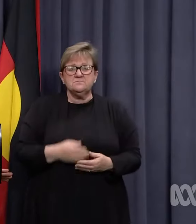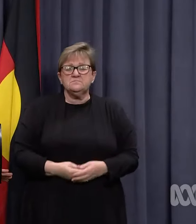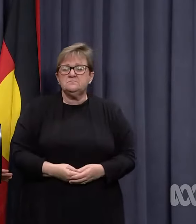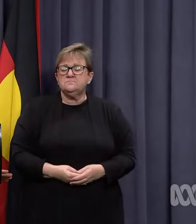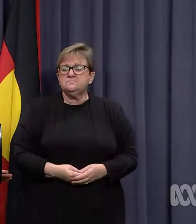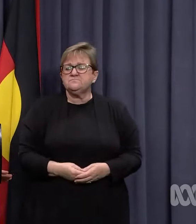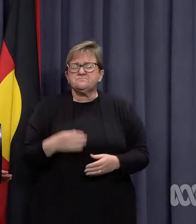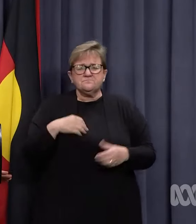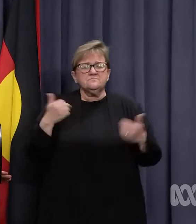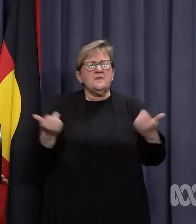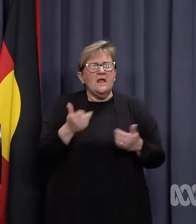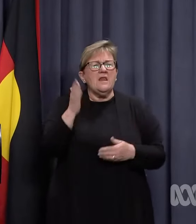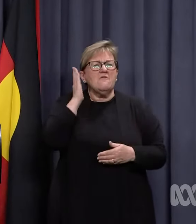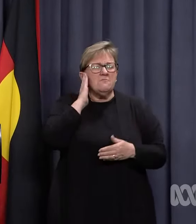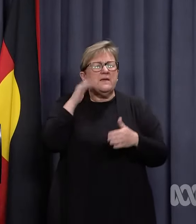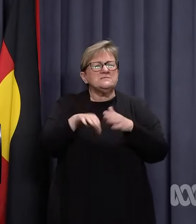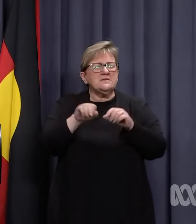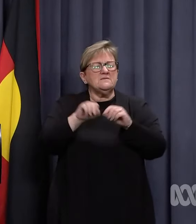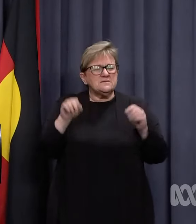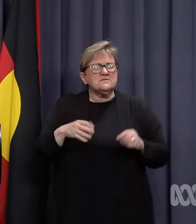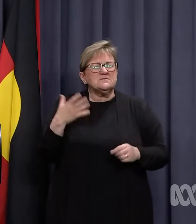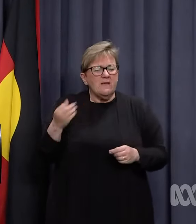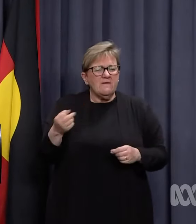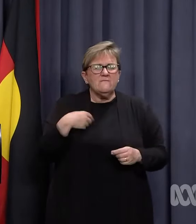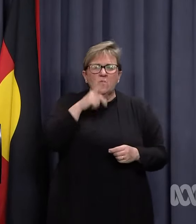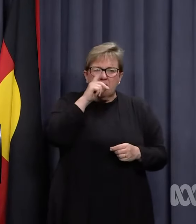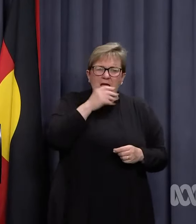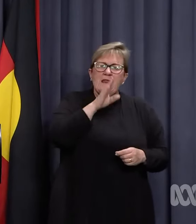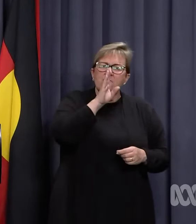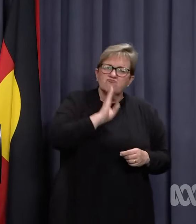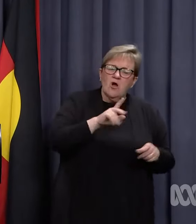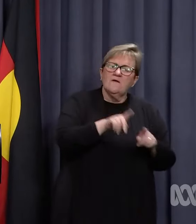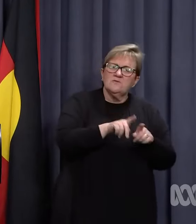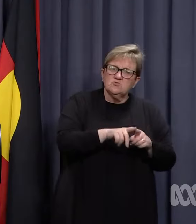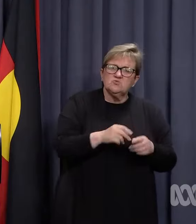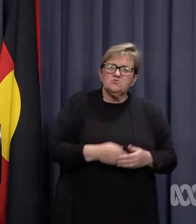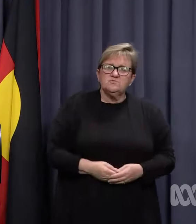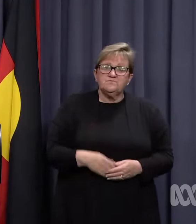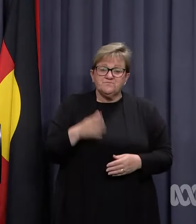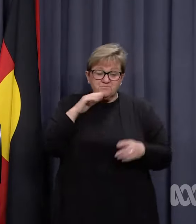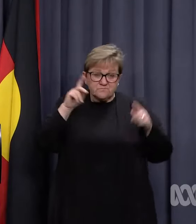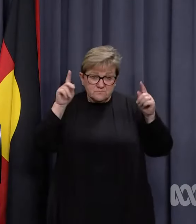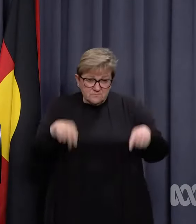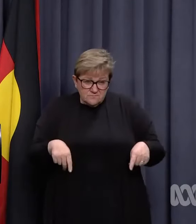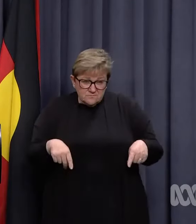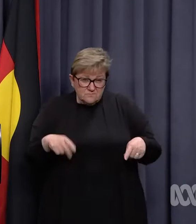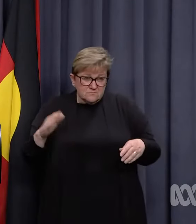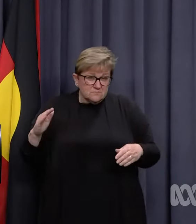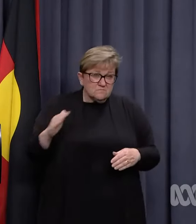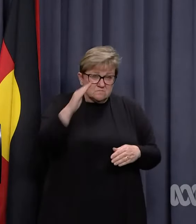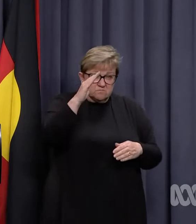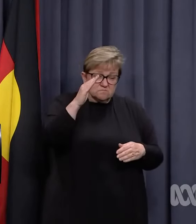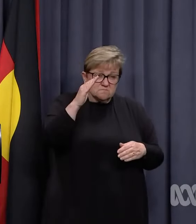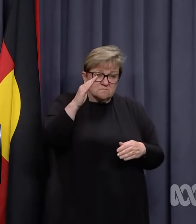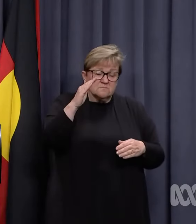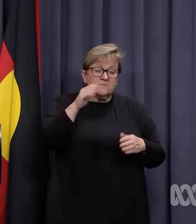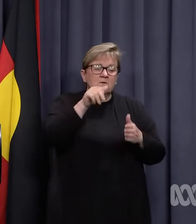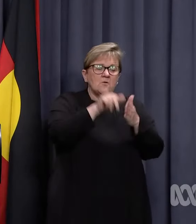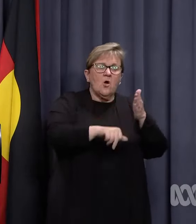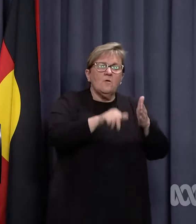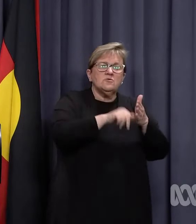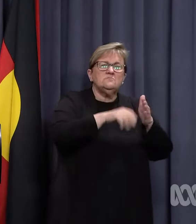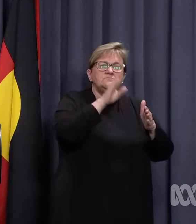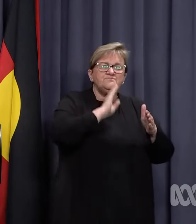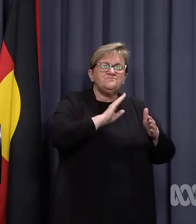have enough beds in the system, and we also have the capacity to use private beds too. So once we start reaching that peak, the elective surgery